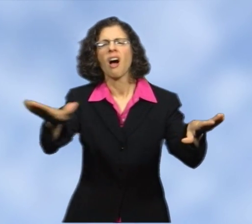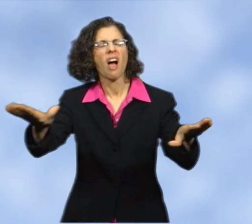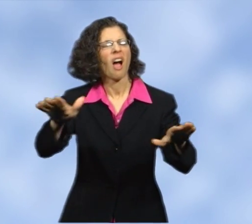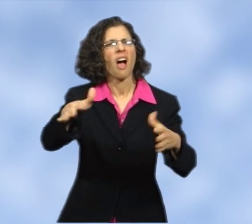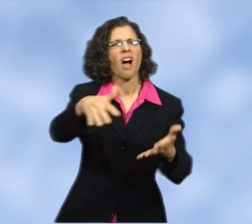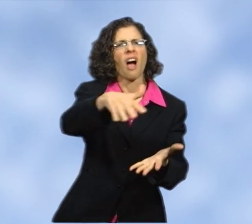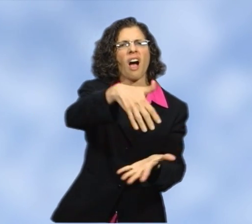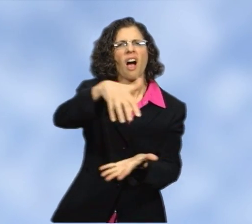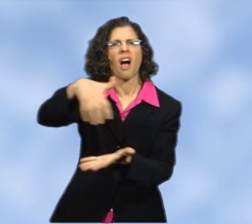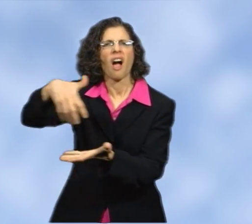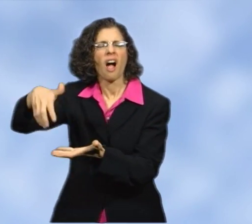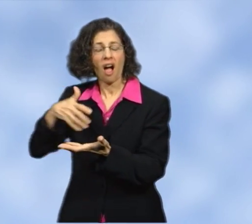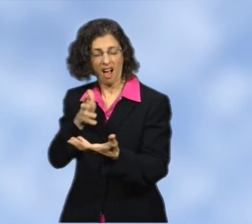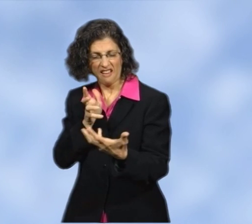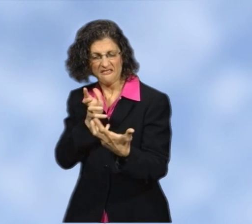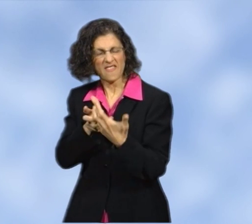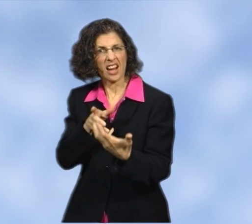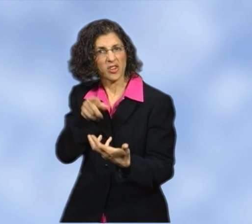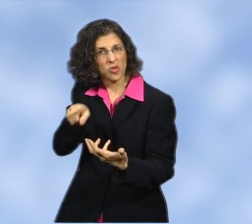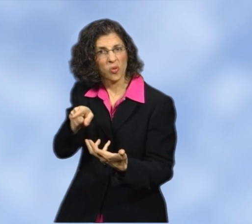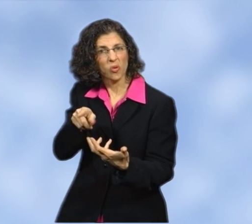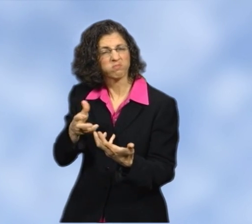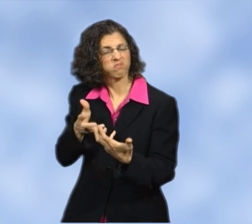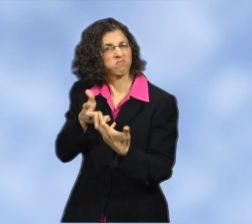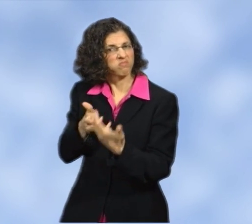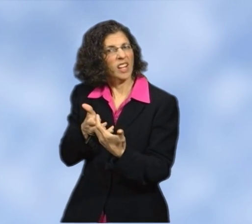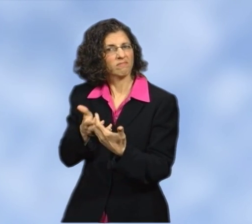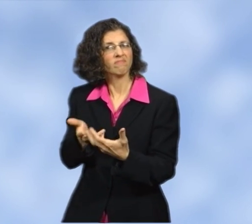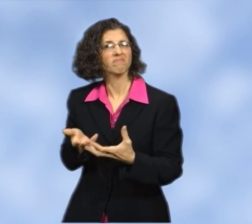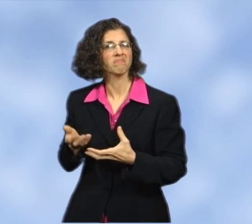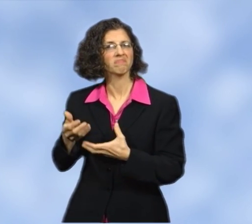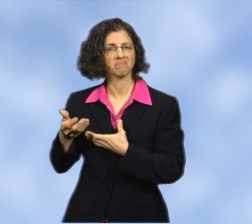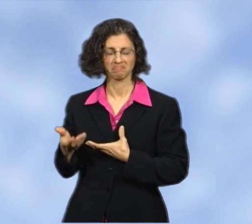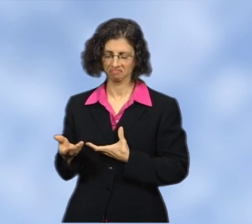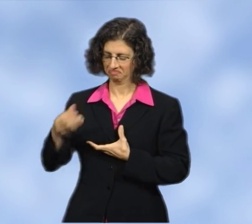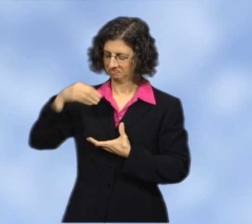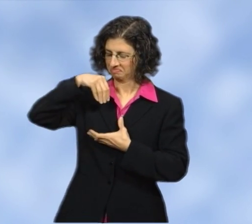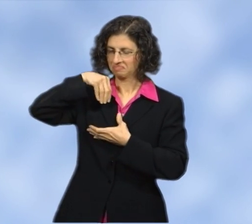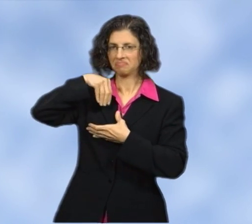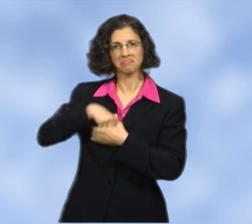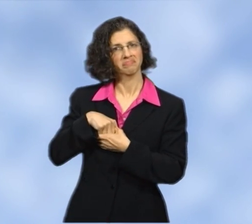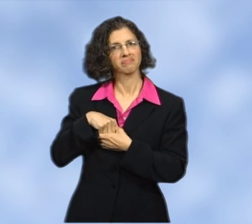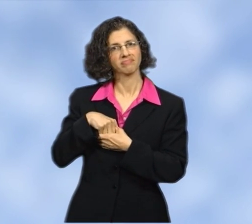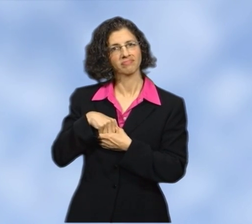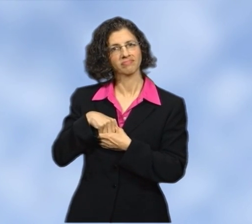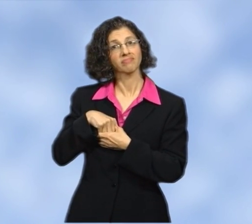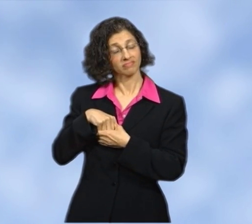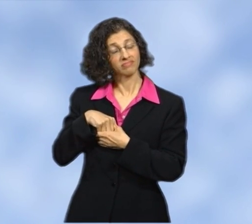several kinds available for you to buy and a woman can choose the one that fits her best.